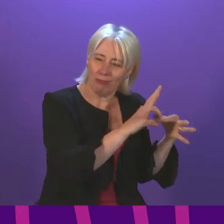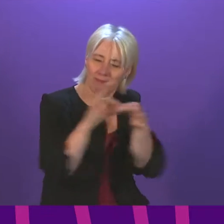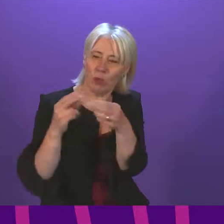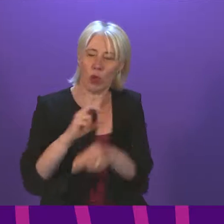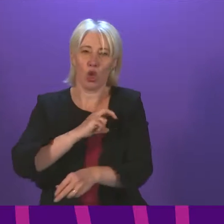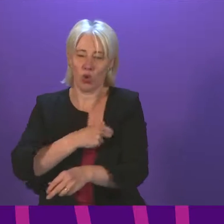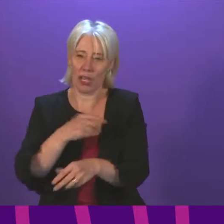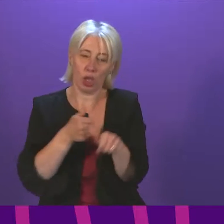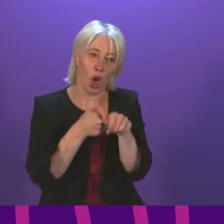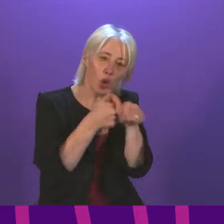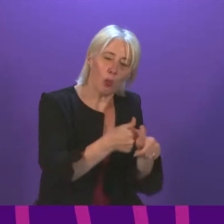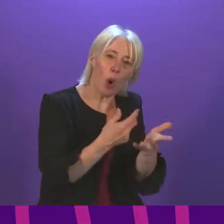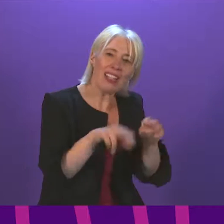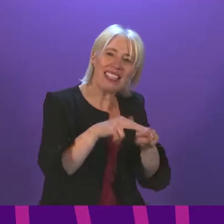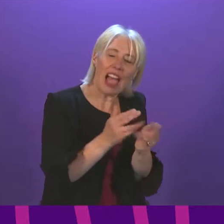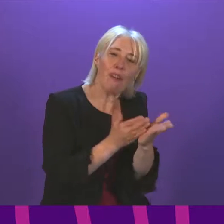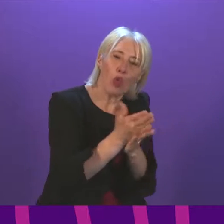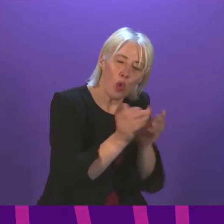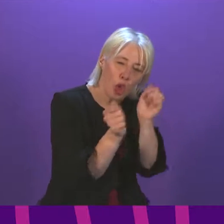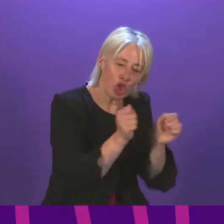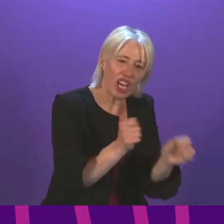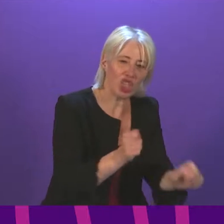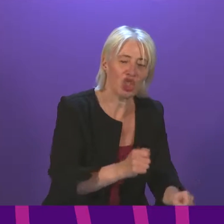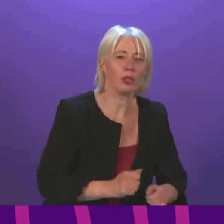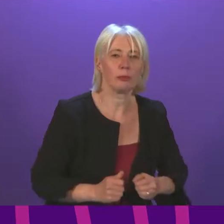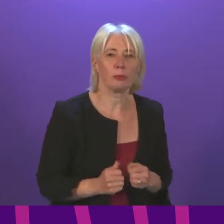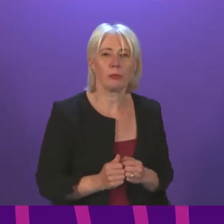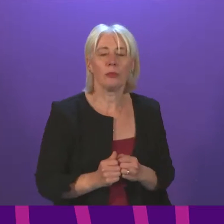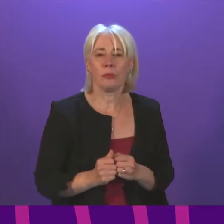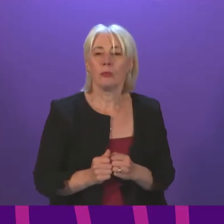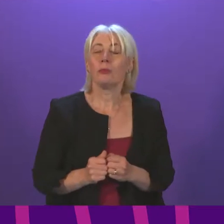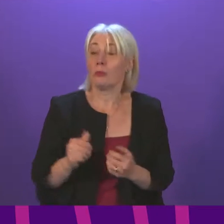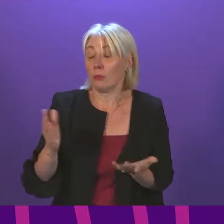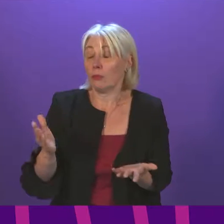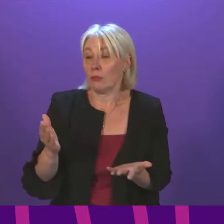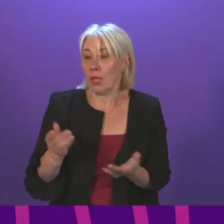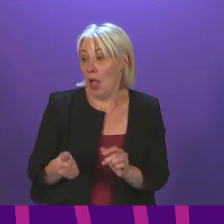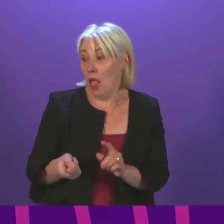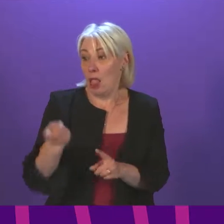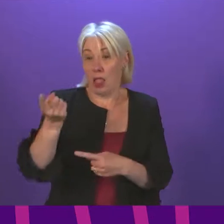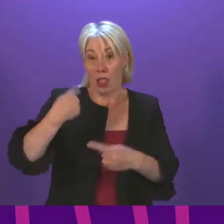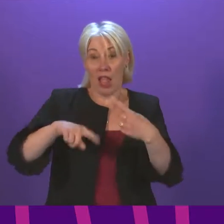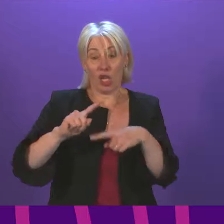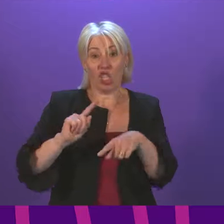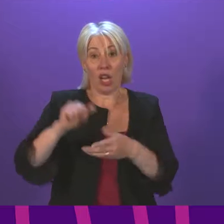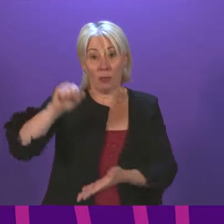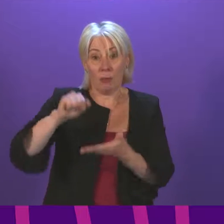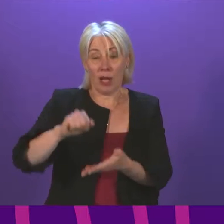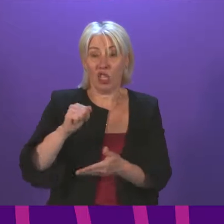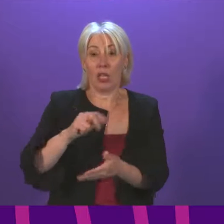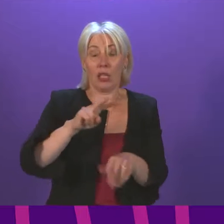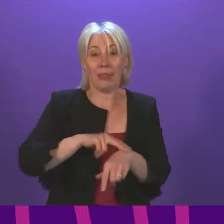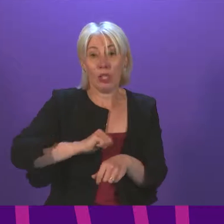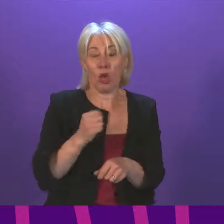staff to support them through this period of change. Russell Finlay. For last year's Budget, Police Scotland said £85